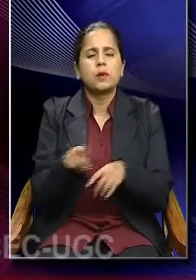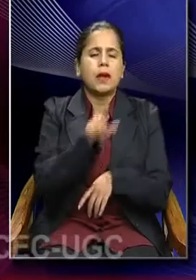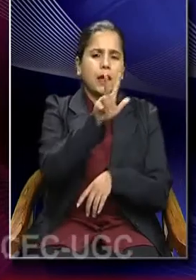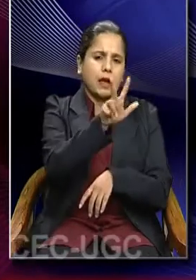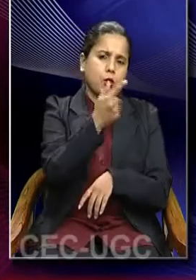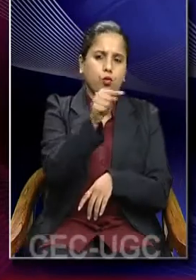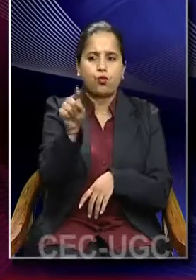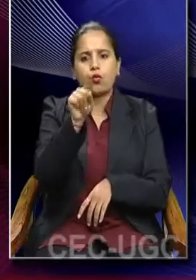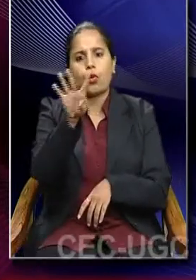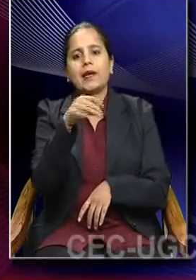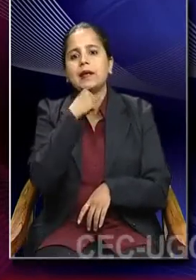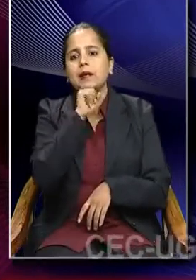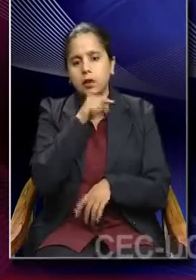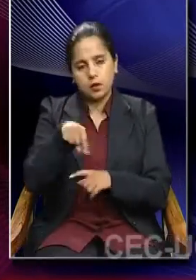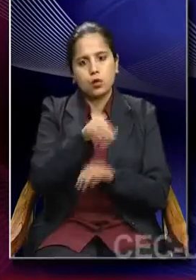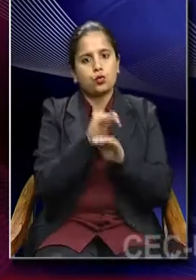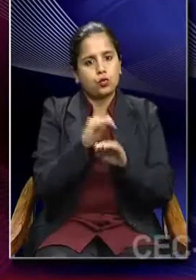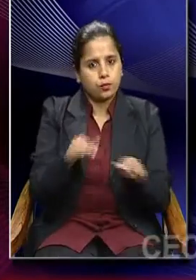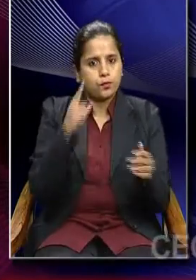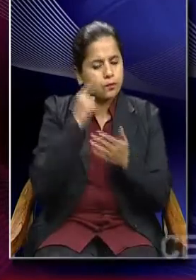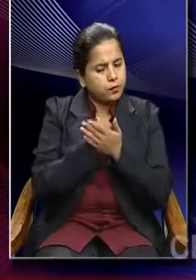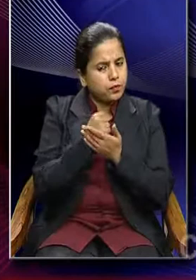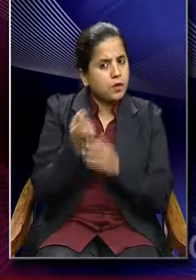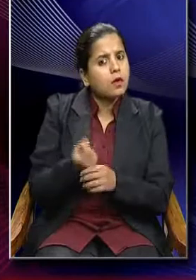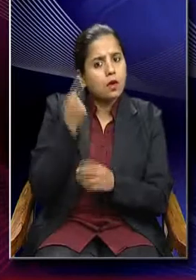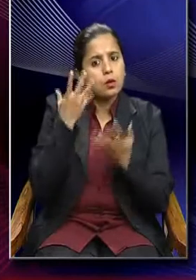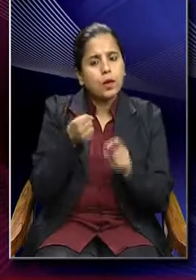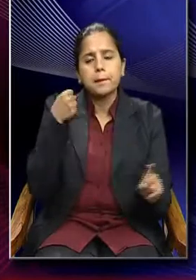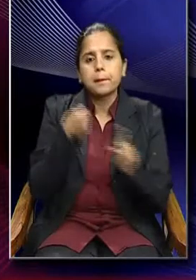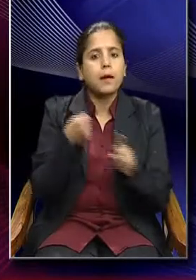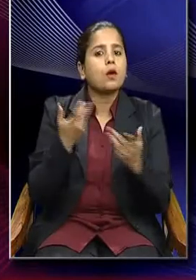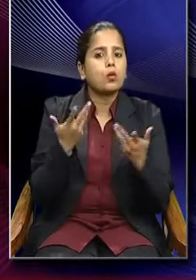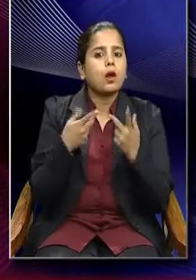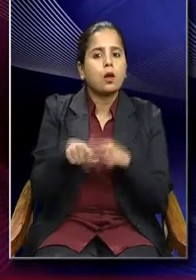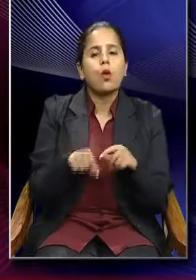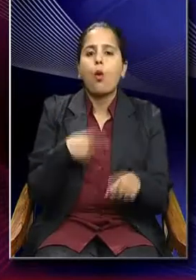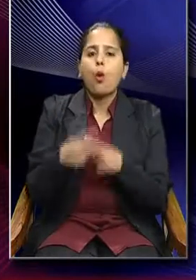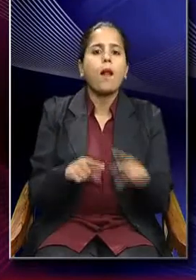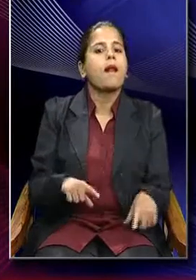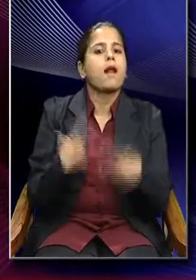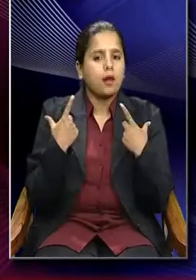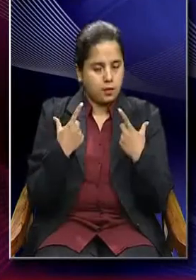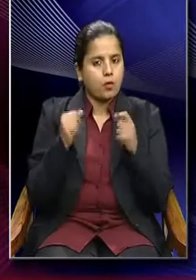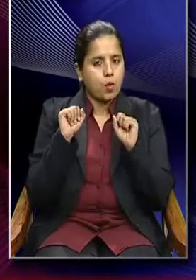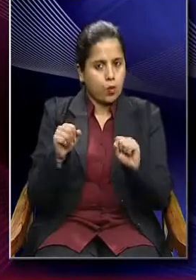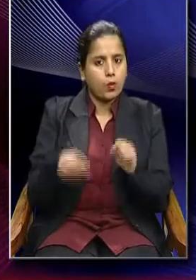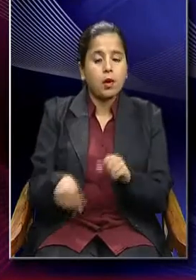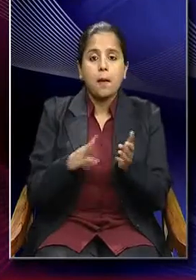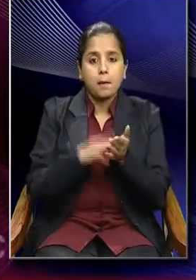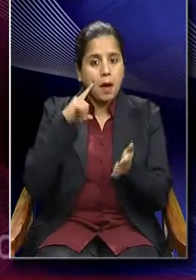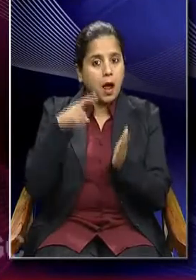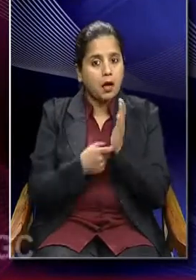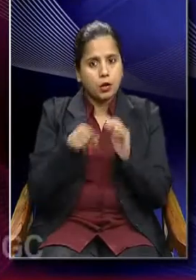14 years children and try to understand the impact on their everyday life. The micro sociology